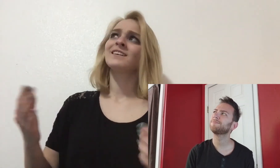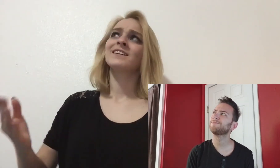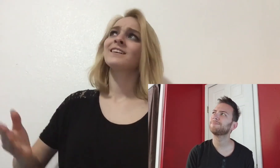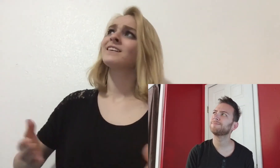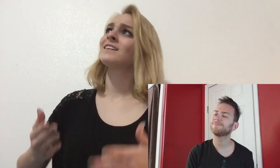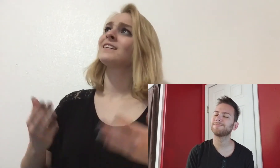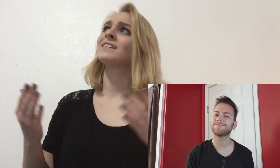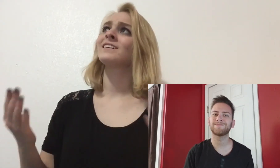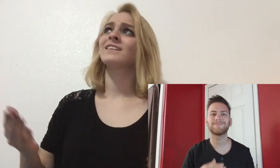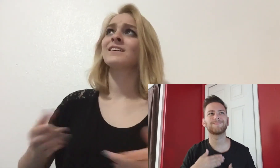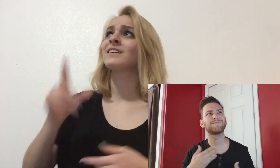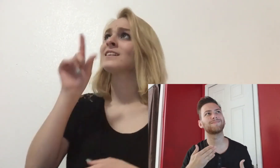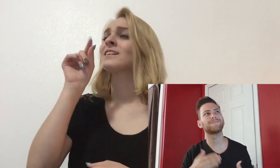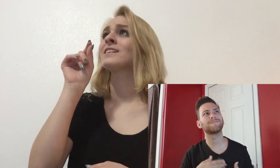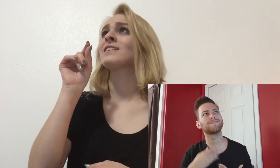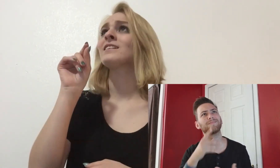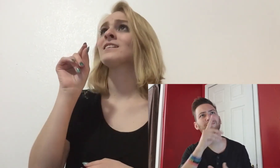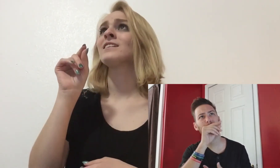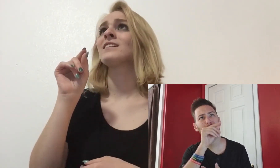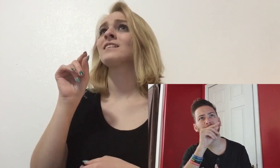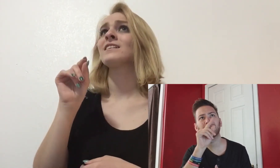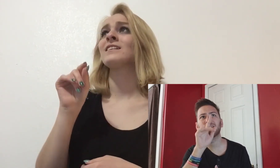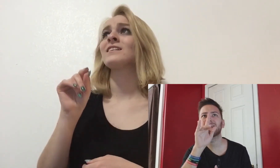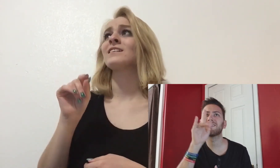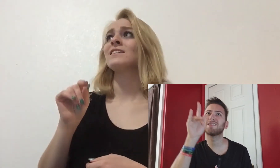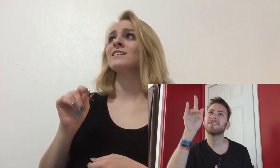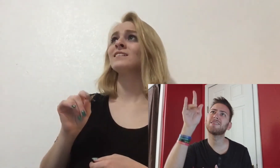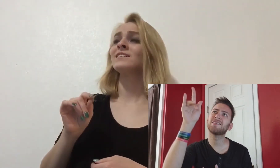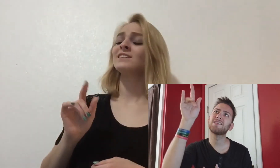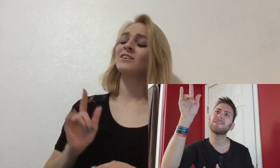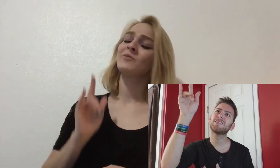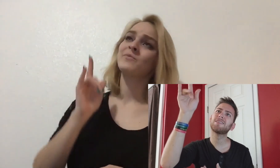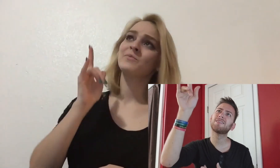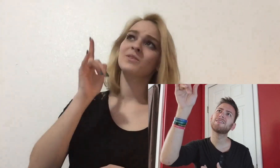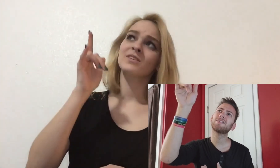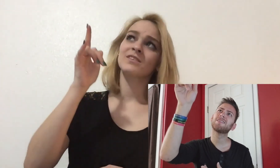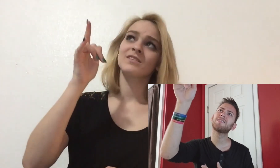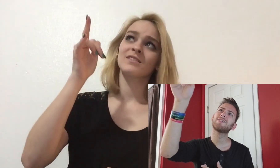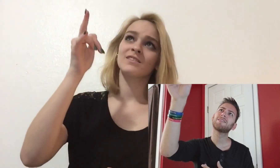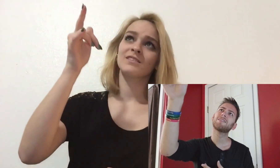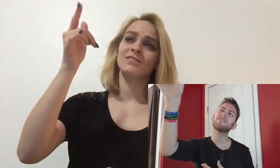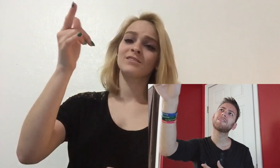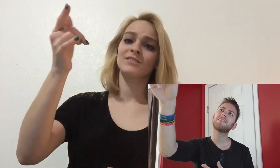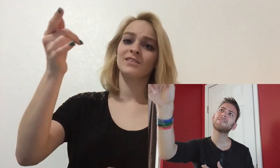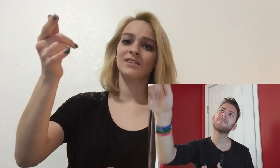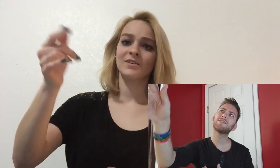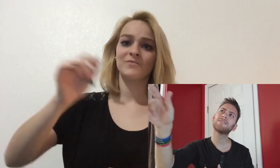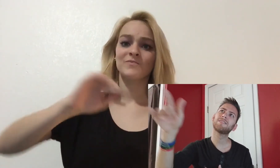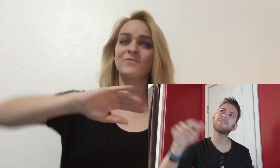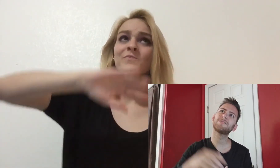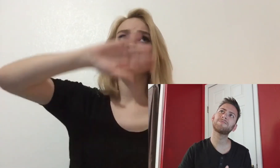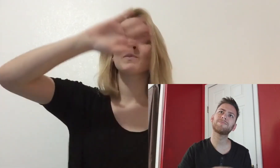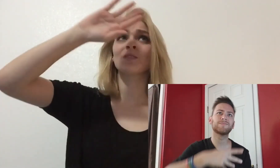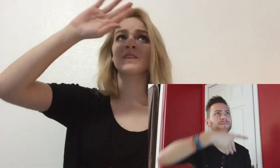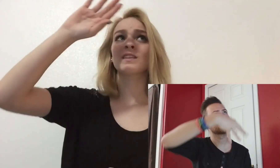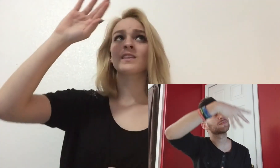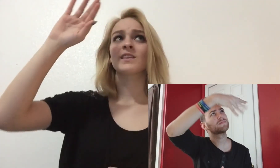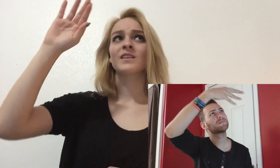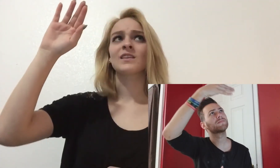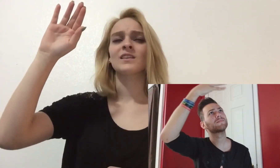If happy little bluebirds fly beyond the rainbow,